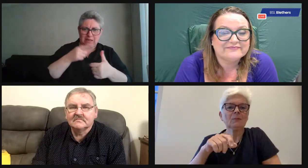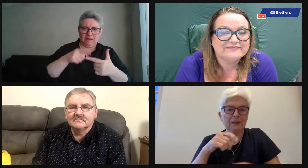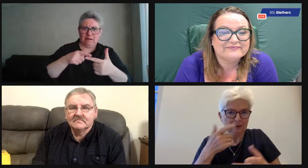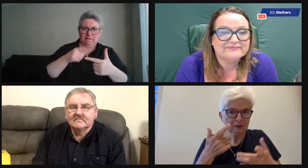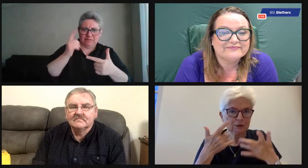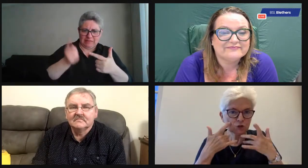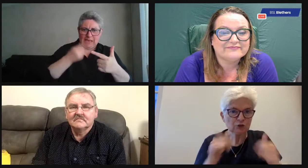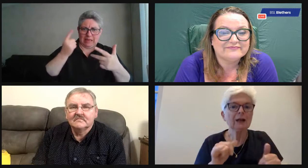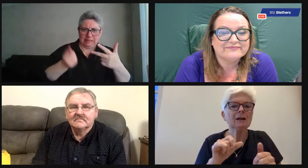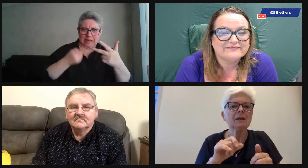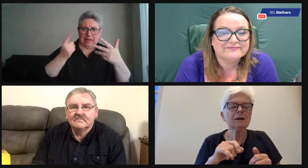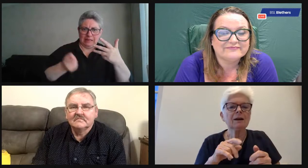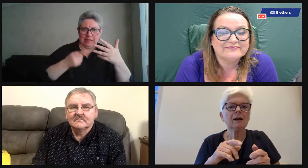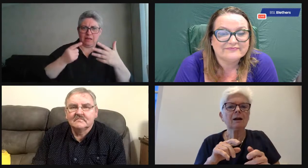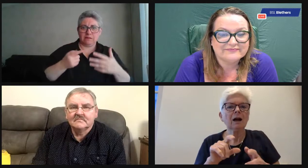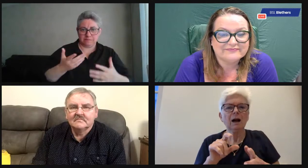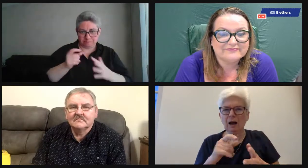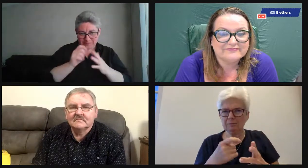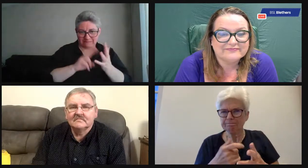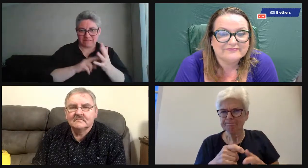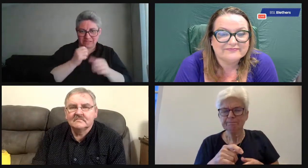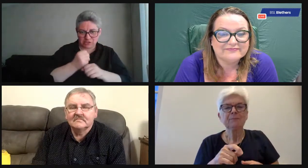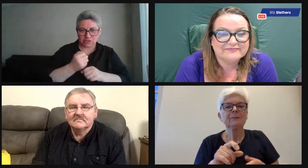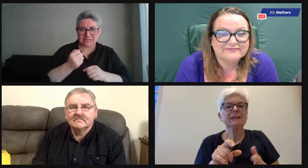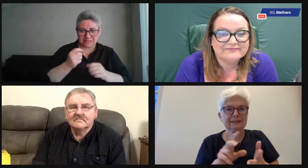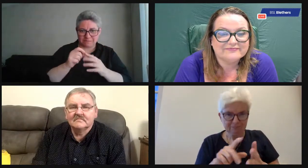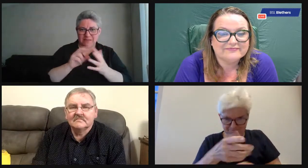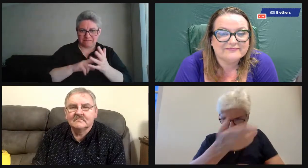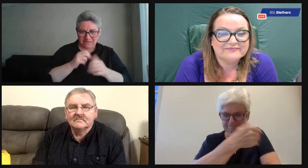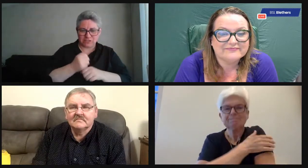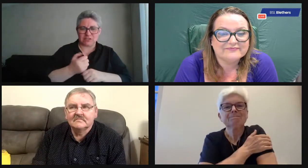bureaucratic now. Yeah. So there are various hoops to jump through.